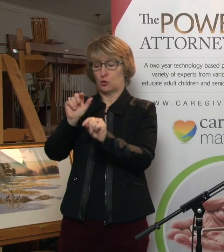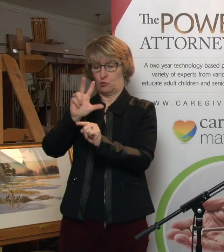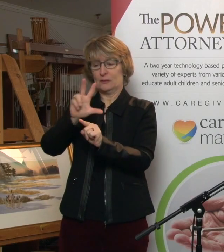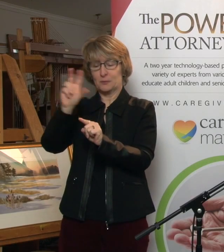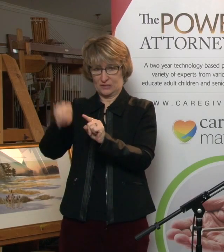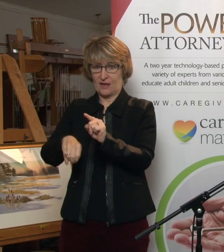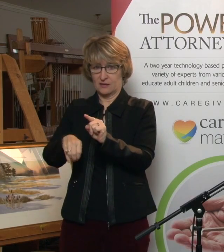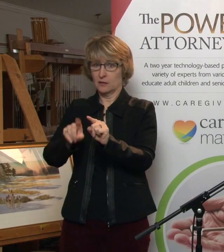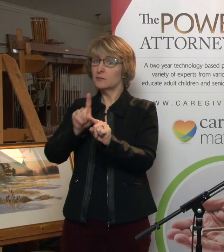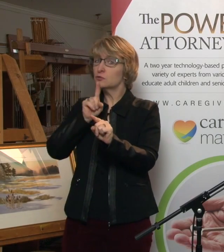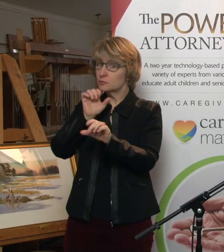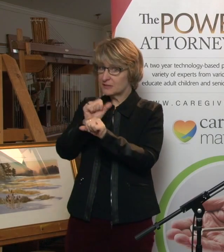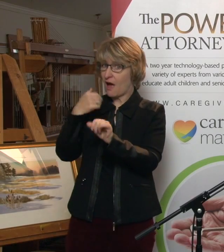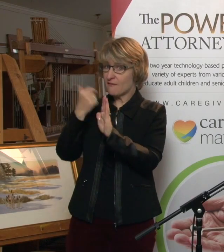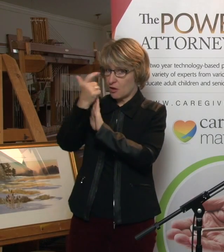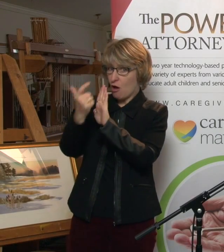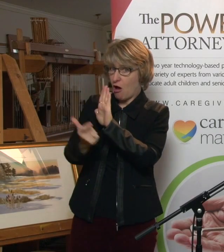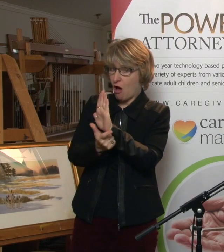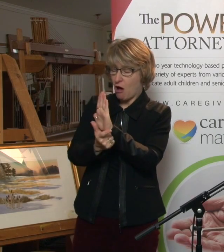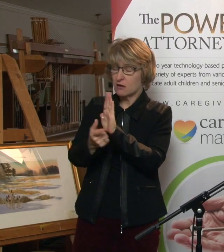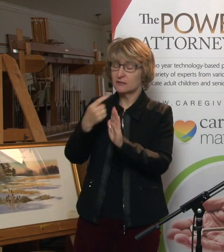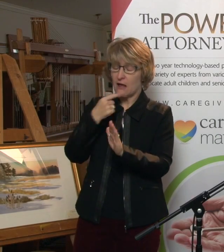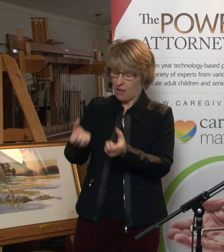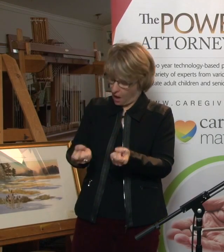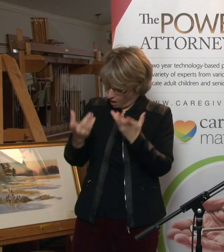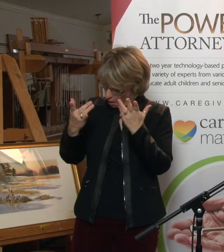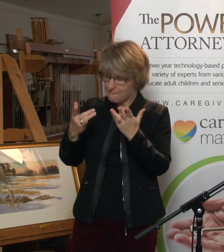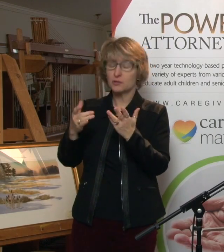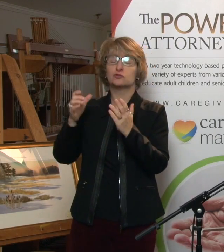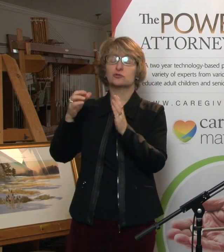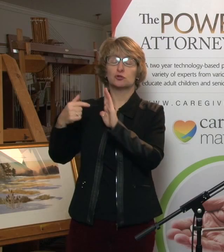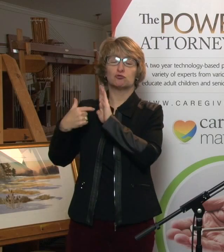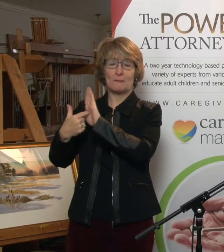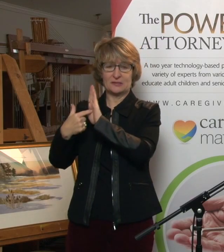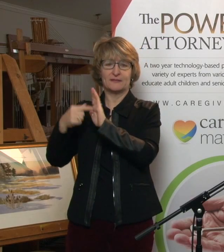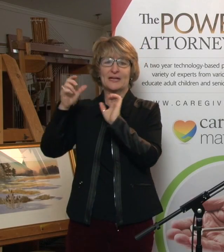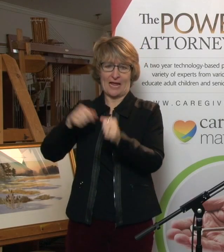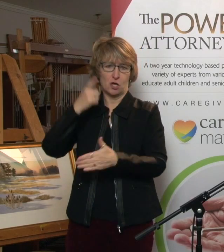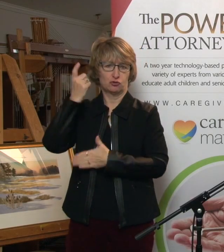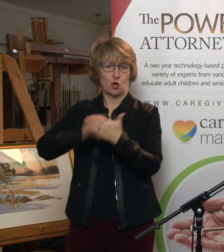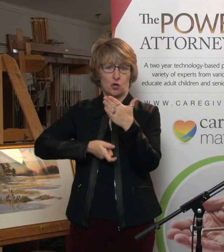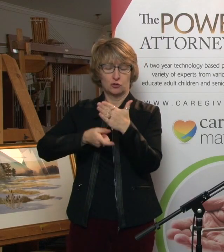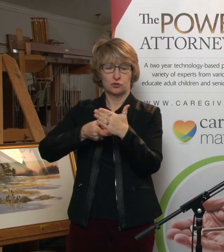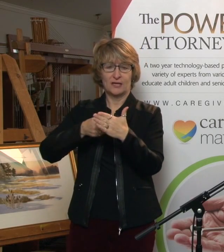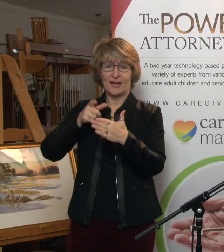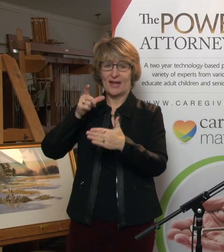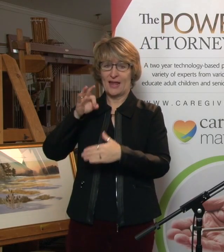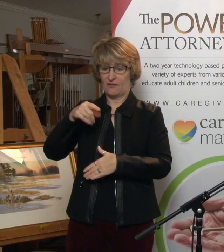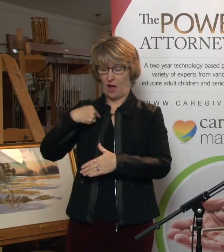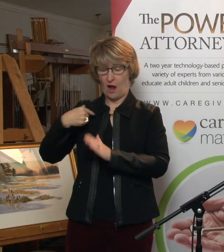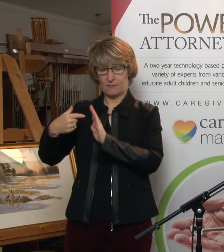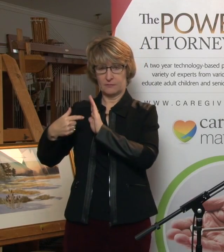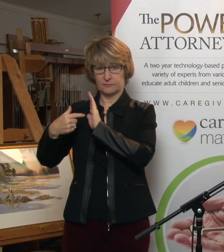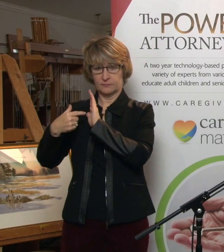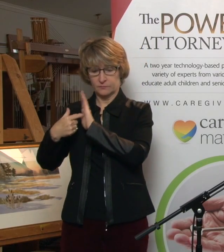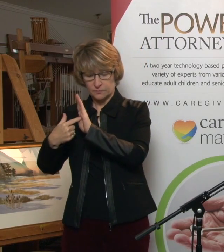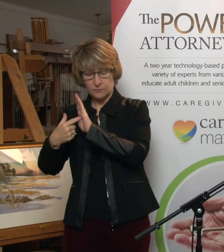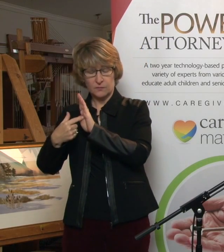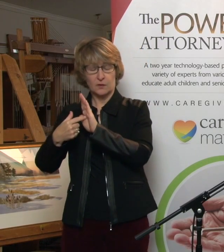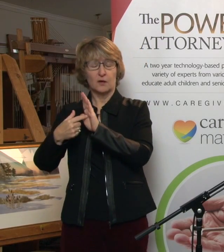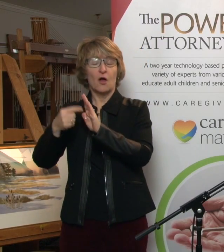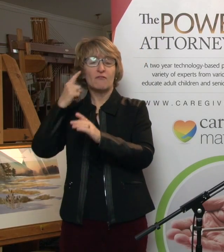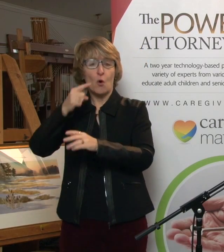actual law on what an attorney can charge. You do cannot charge if you are the attorney for personal care.